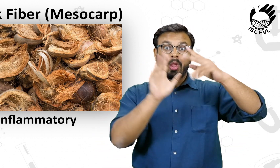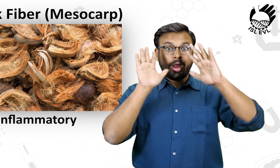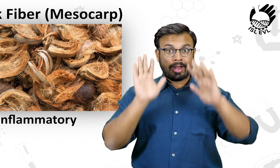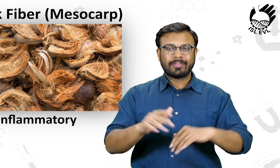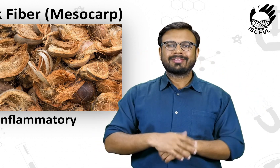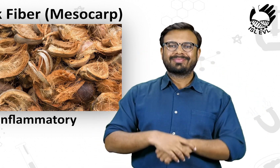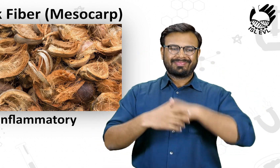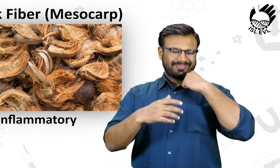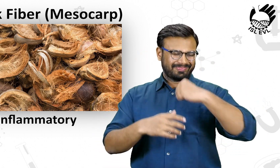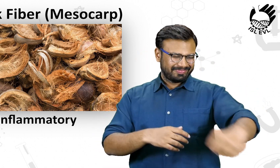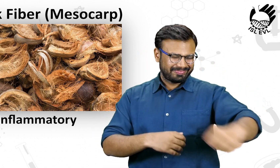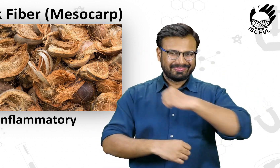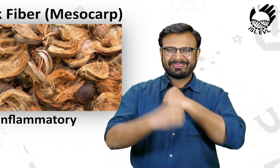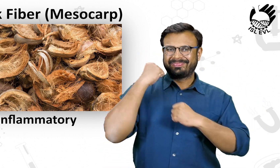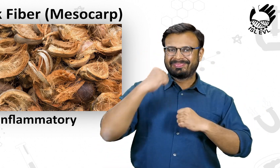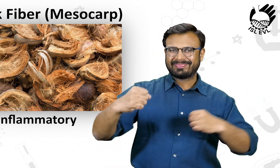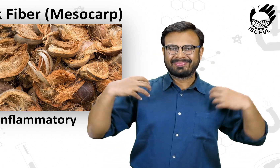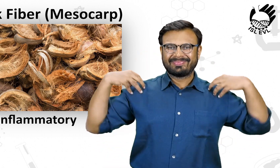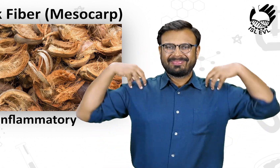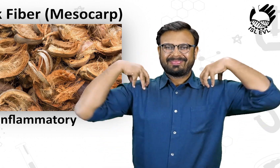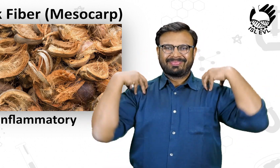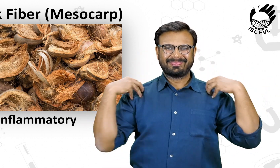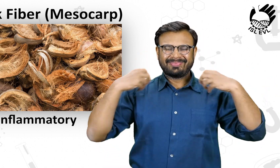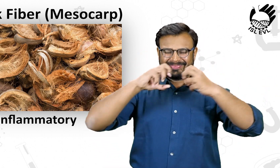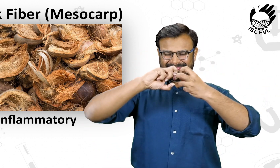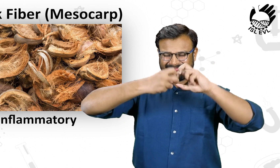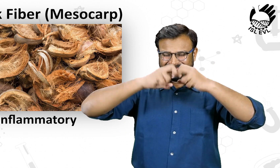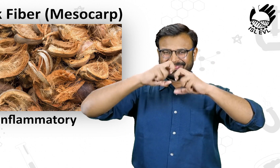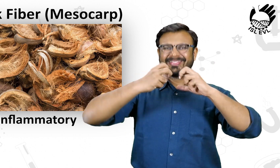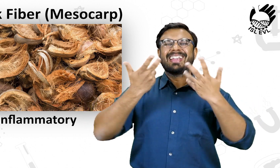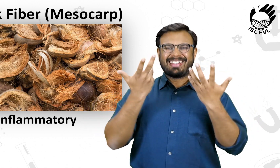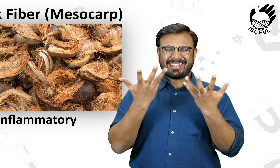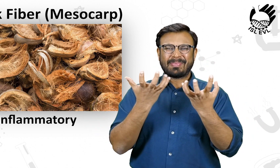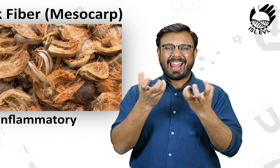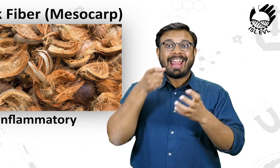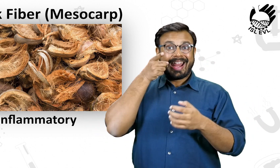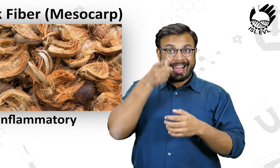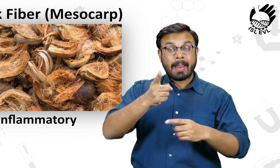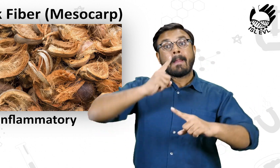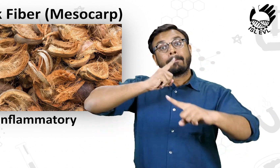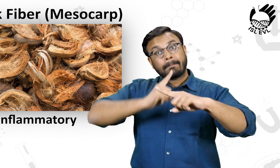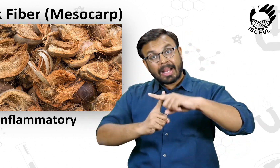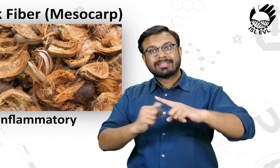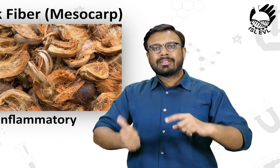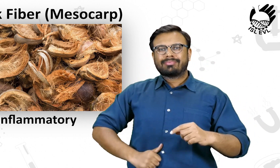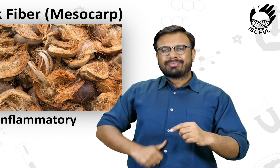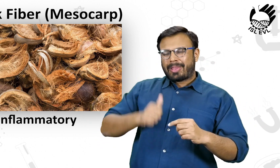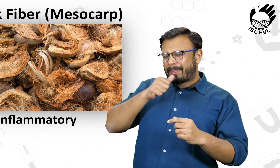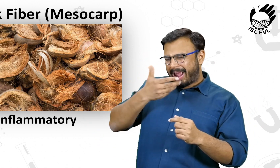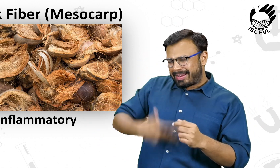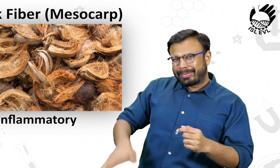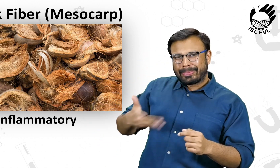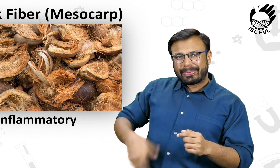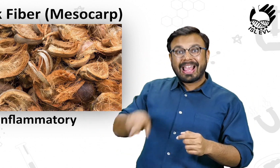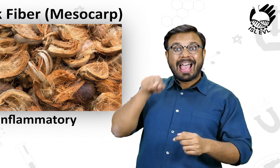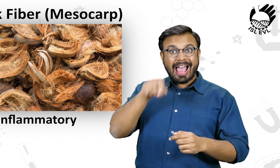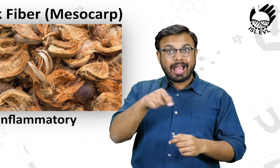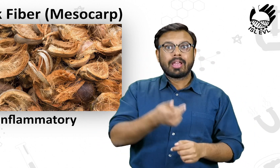It also has anti-inflammatory purposes that is used for treatment of arthritis and diarrhea.